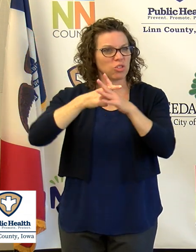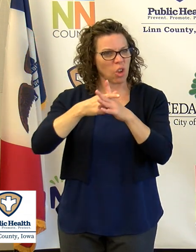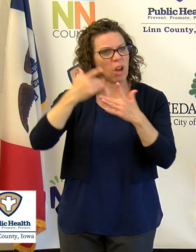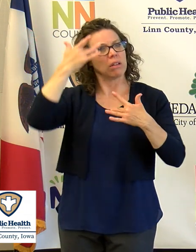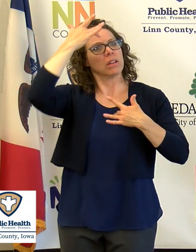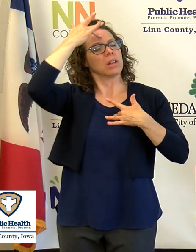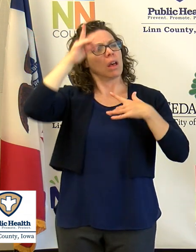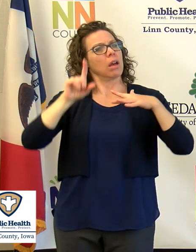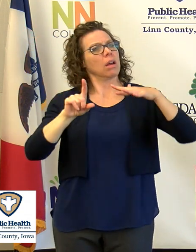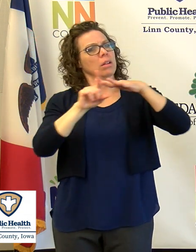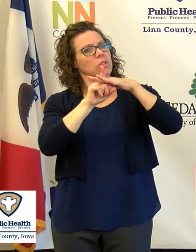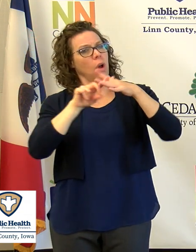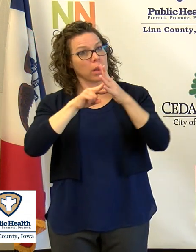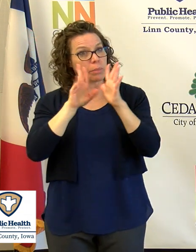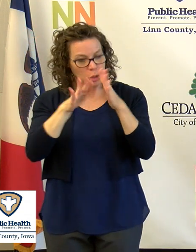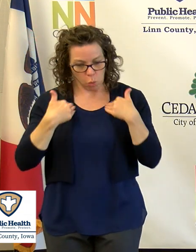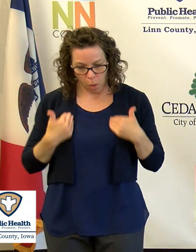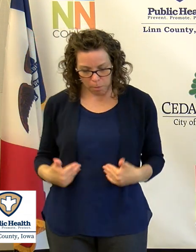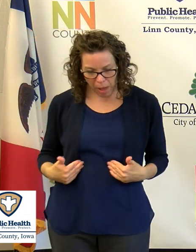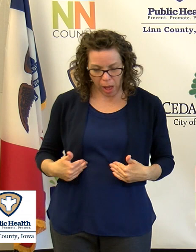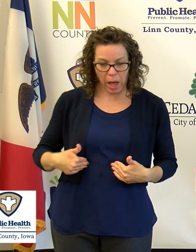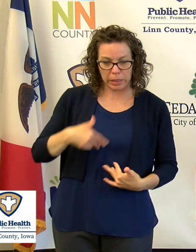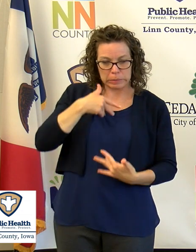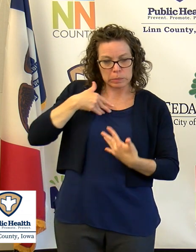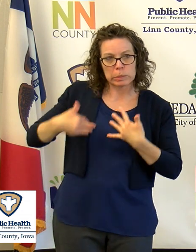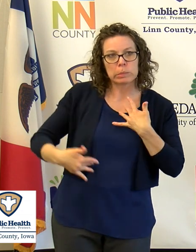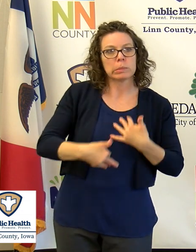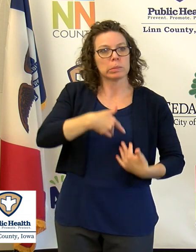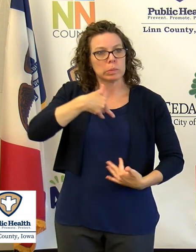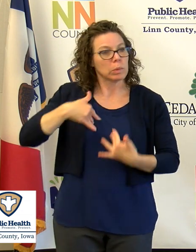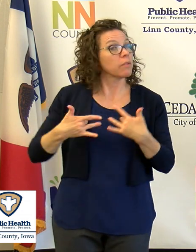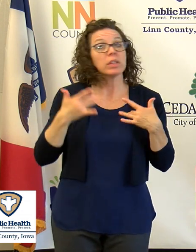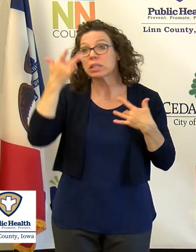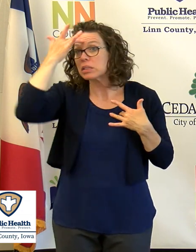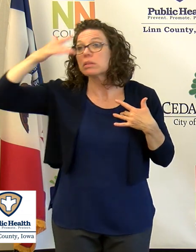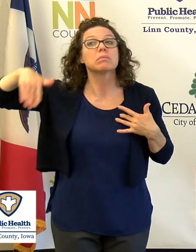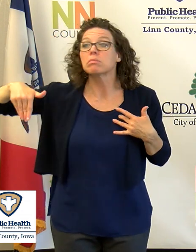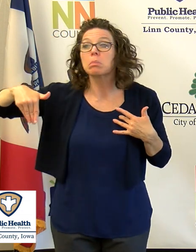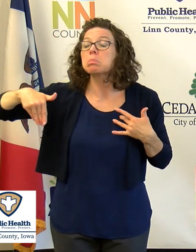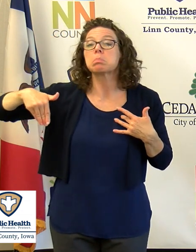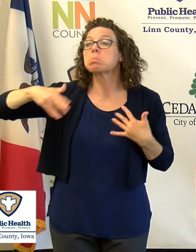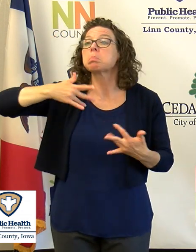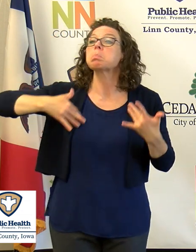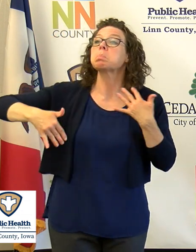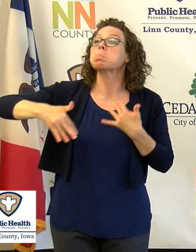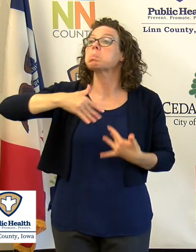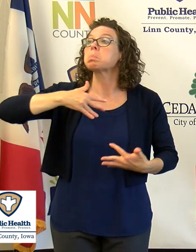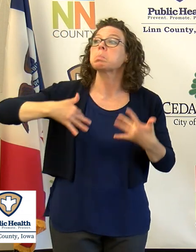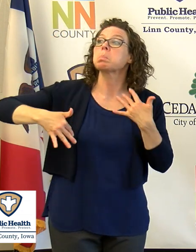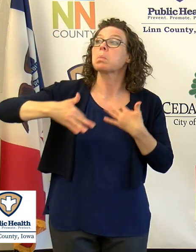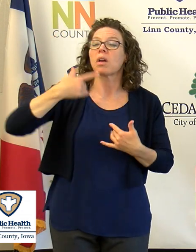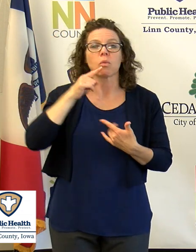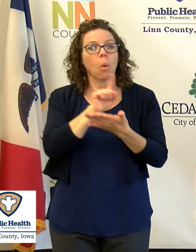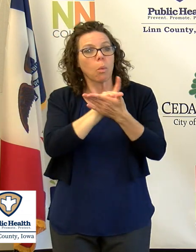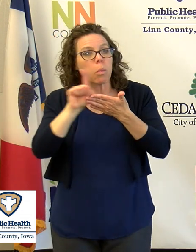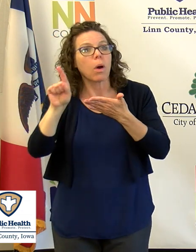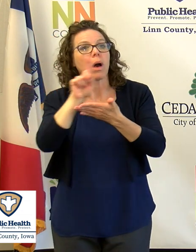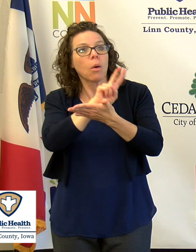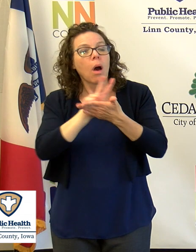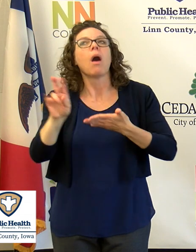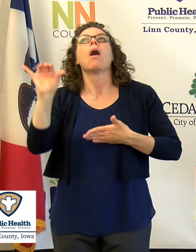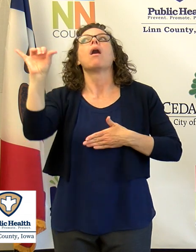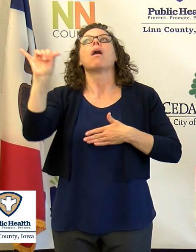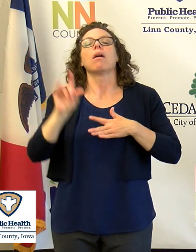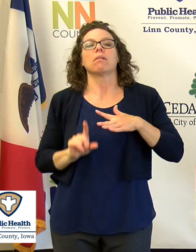time it takes for that virus to start to show any symptoms can be up to 14 days. So unfortunately, that virus may have been